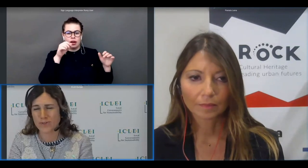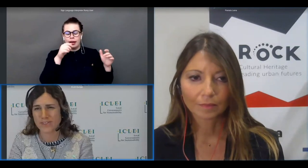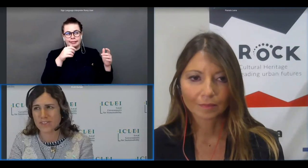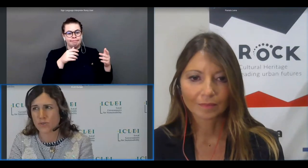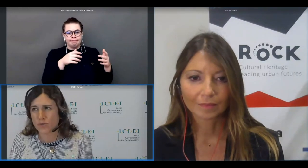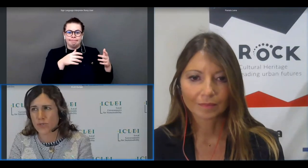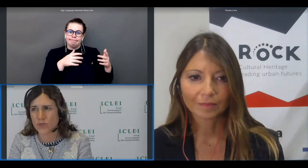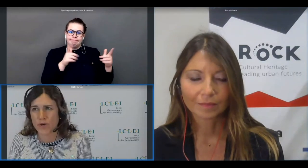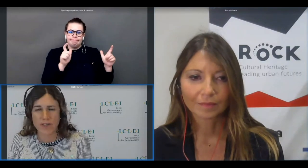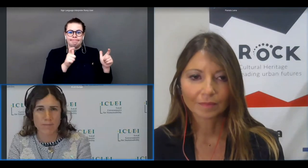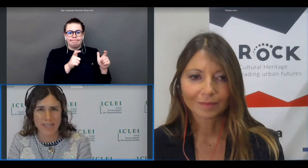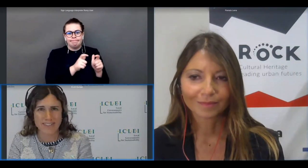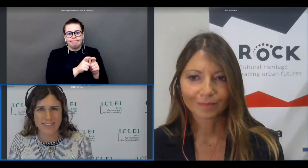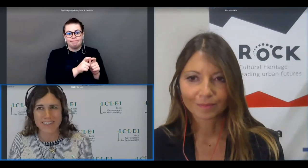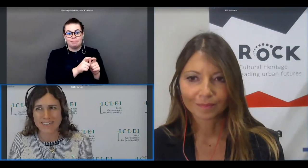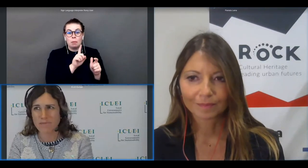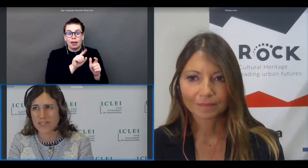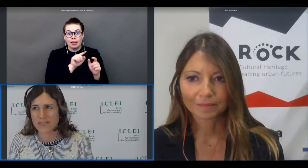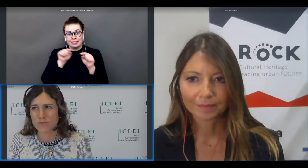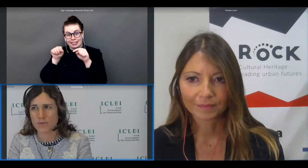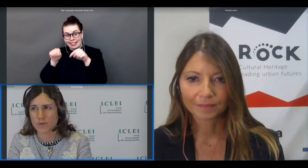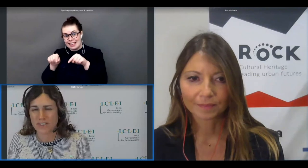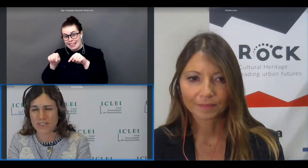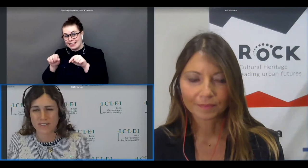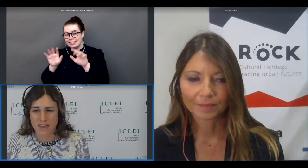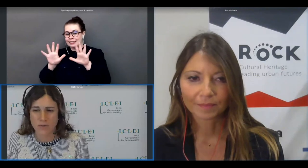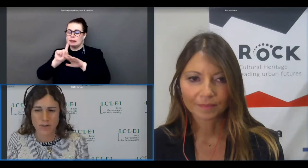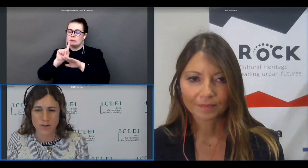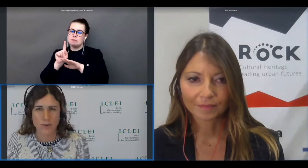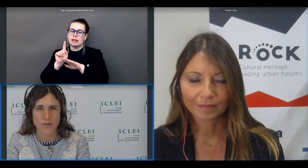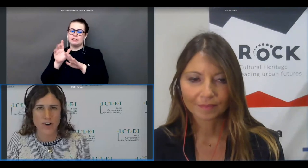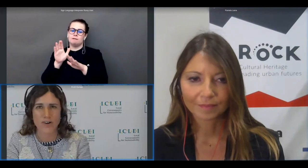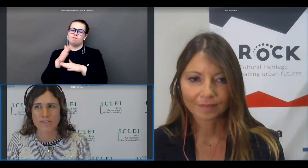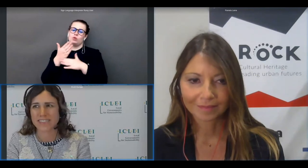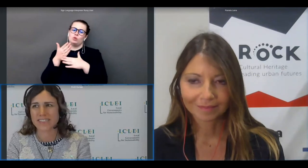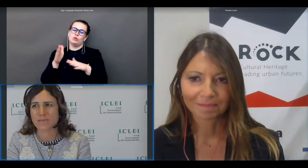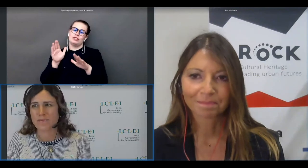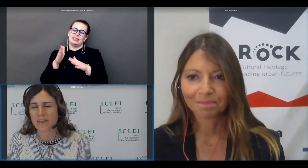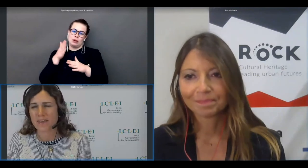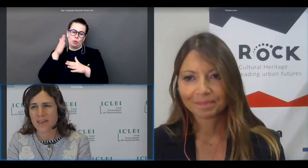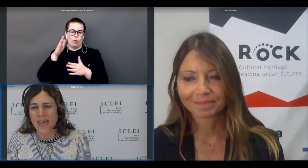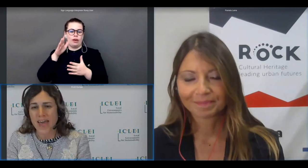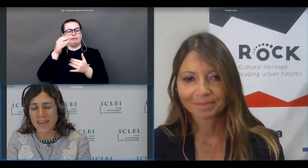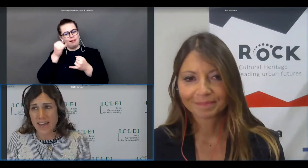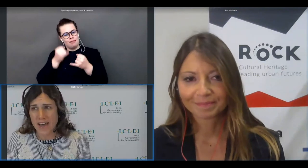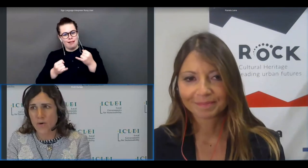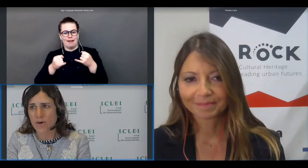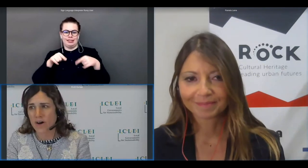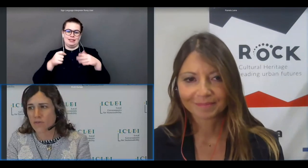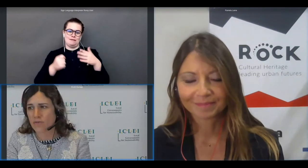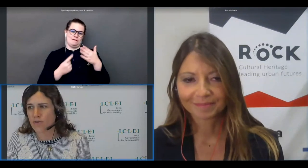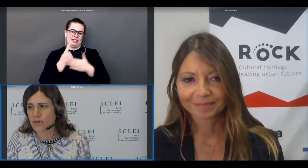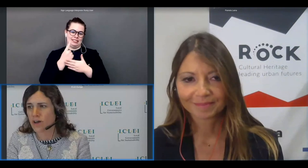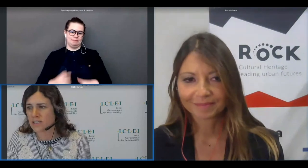opportunity to enjoy amazing 10 minutes of music that will conclude our event and now